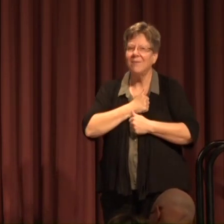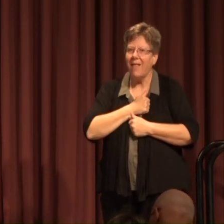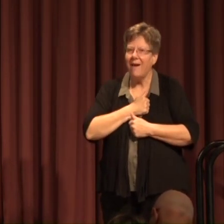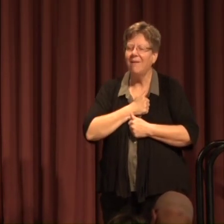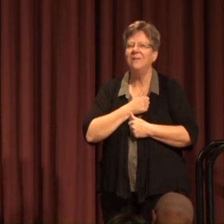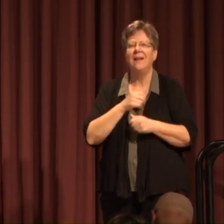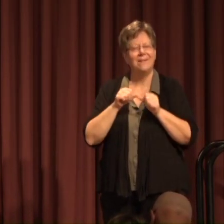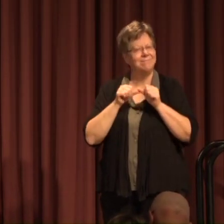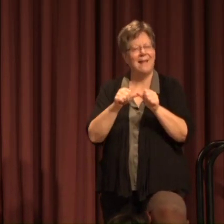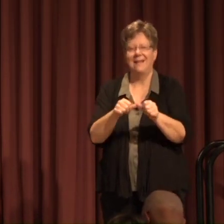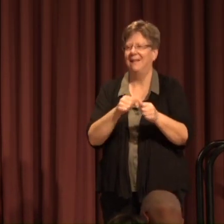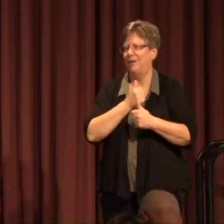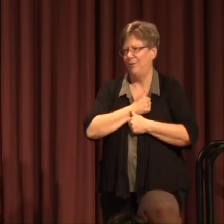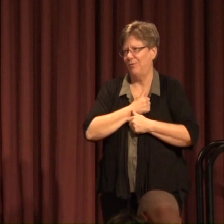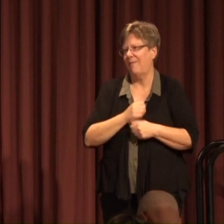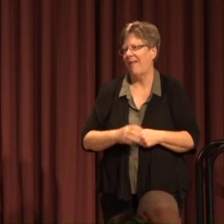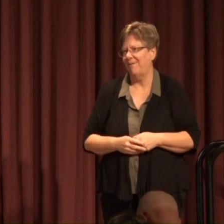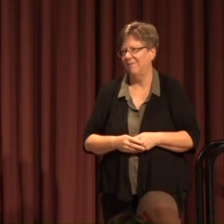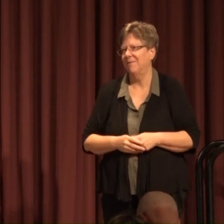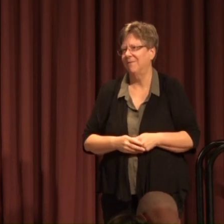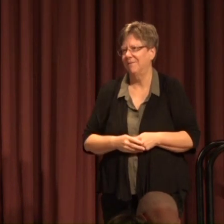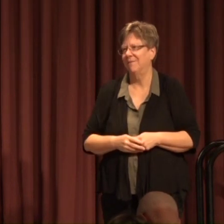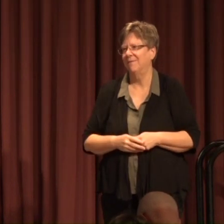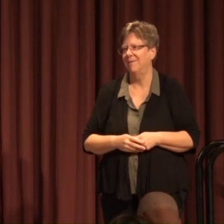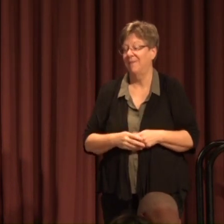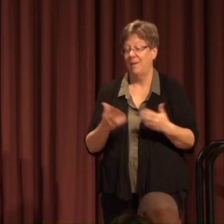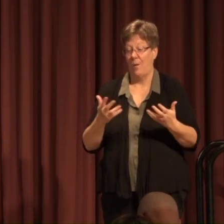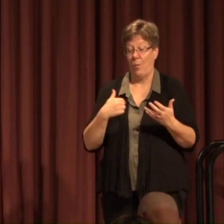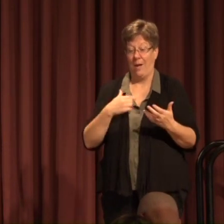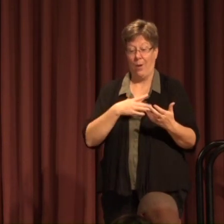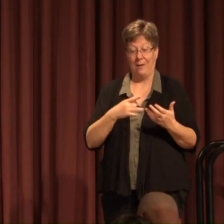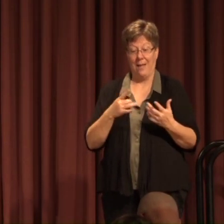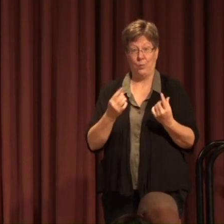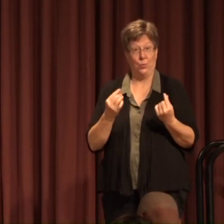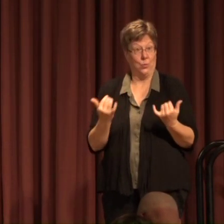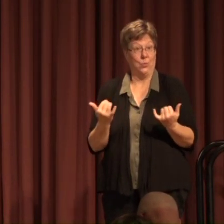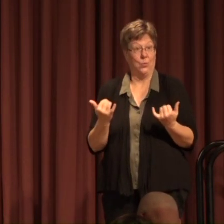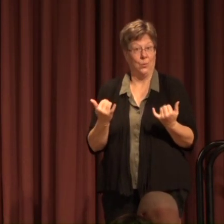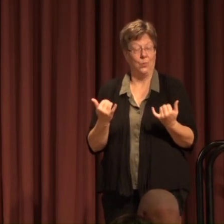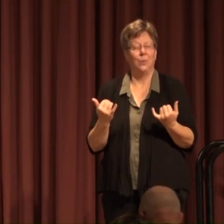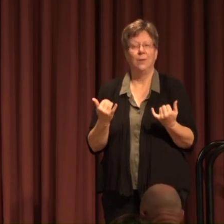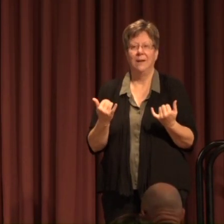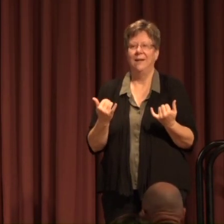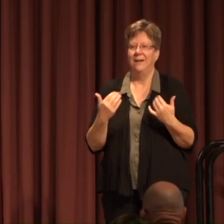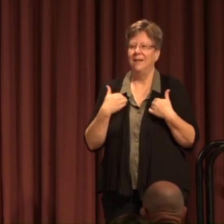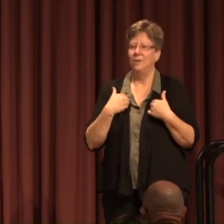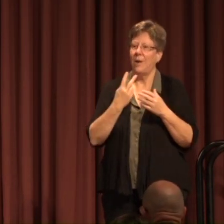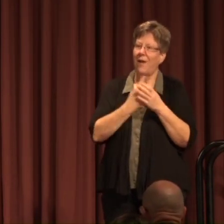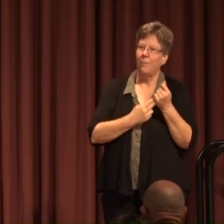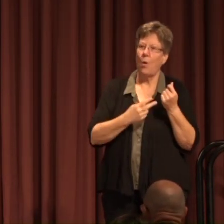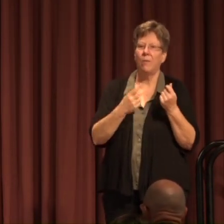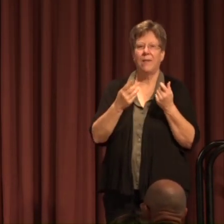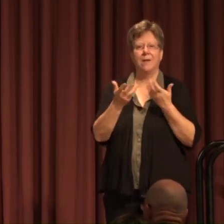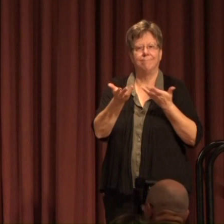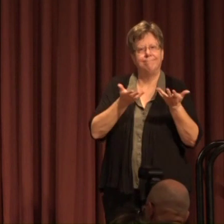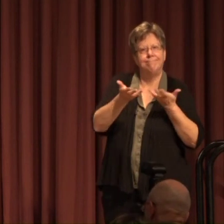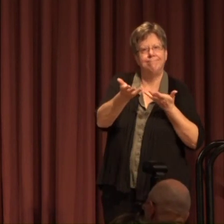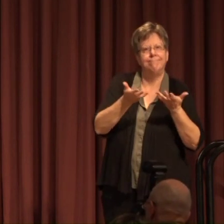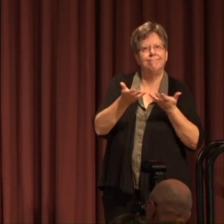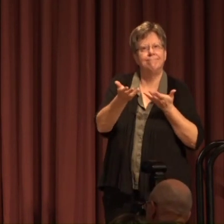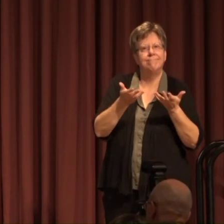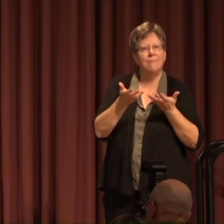and continue to love What I would like to do today is to have both a conversation